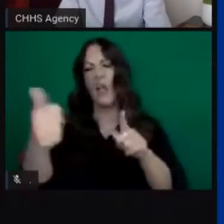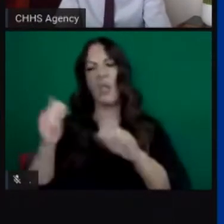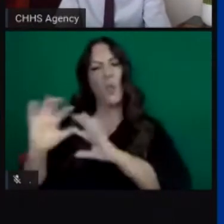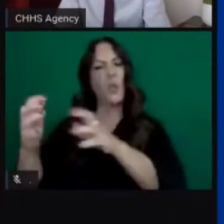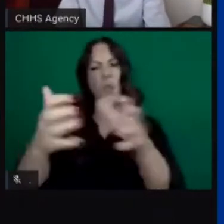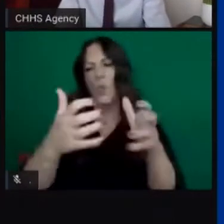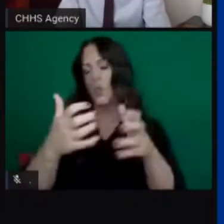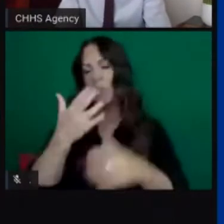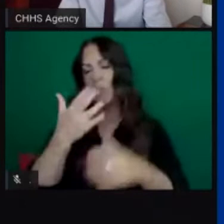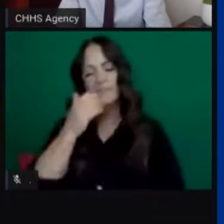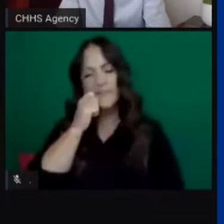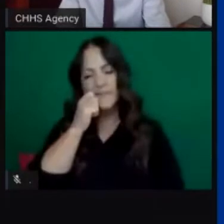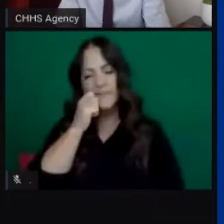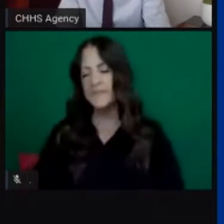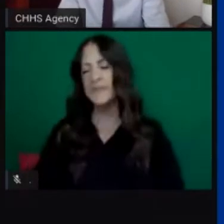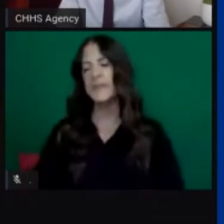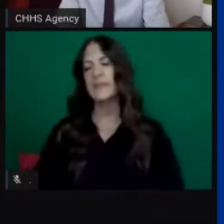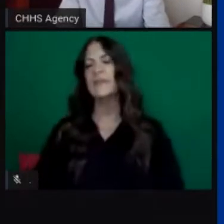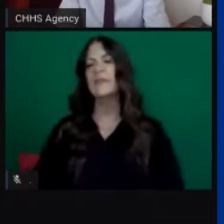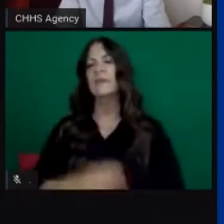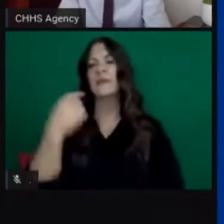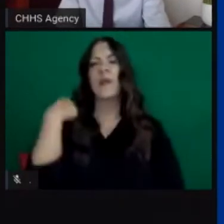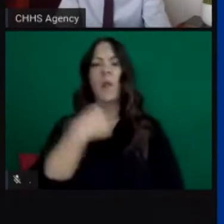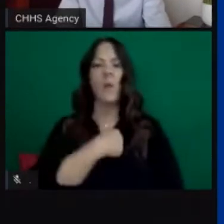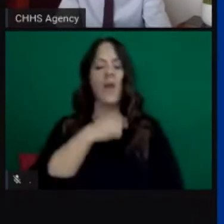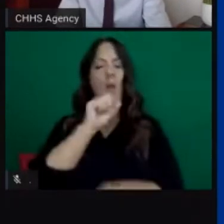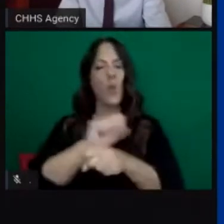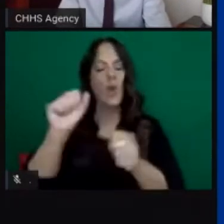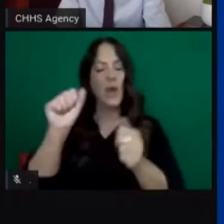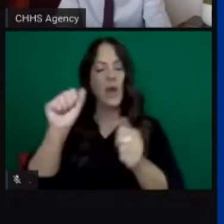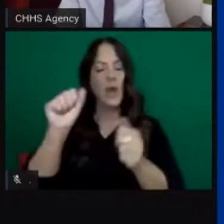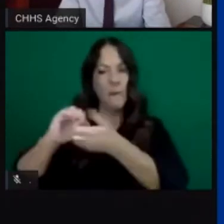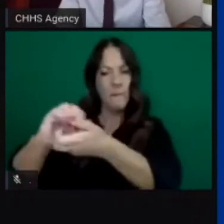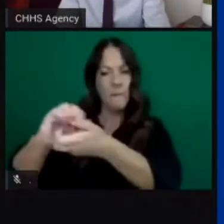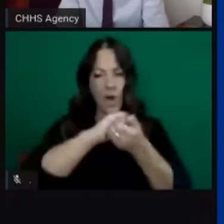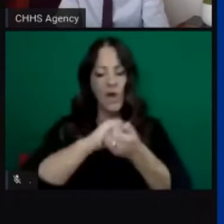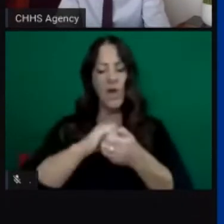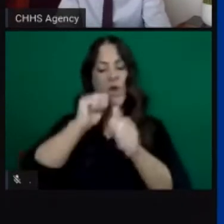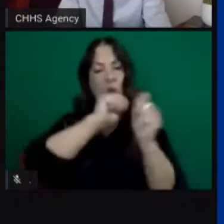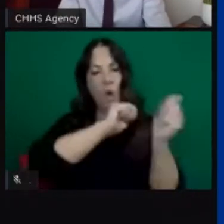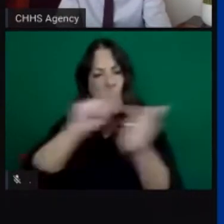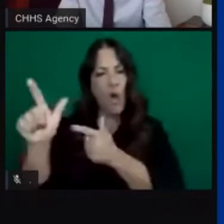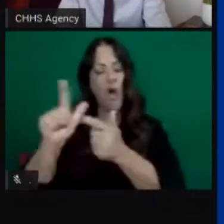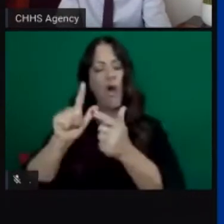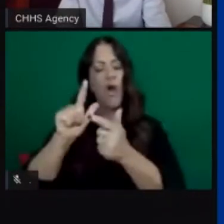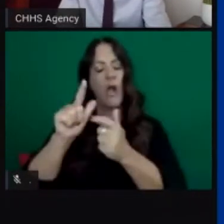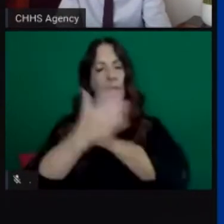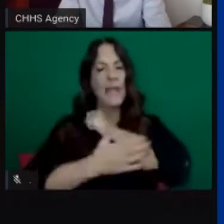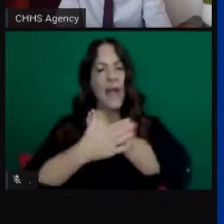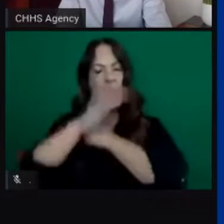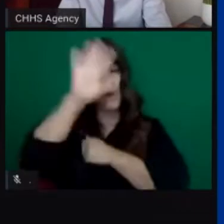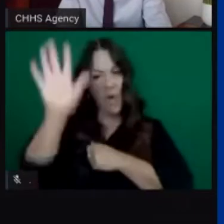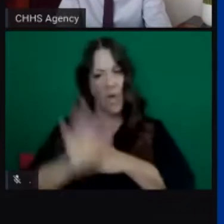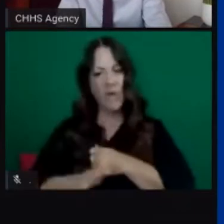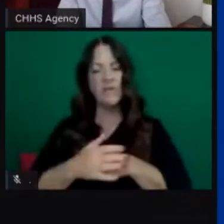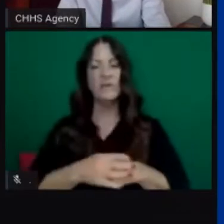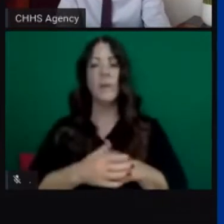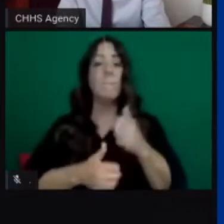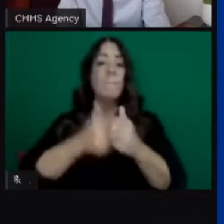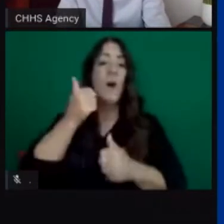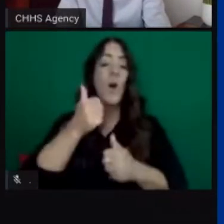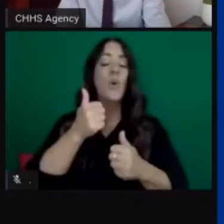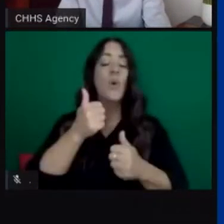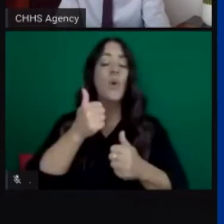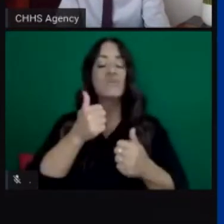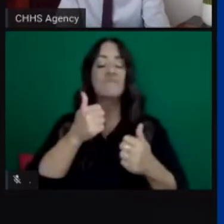to work with partners across our counties to focus on deaths are more common among blacks particularly